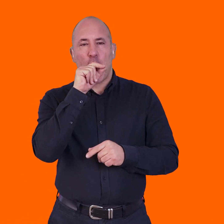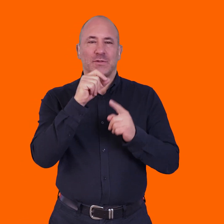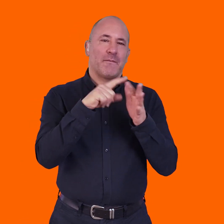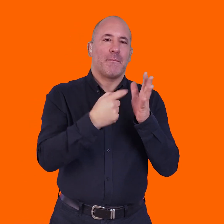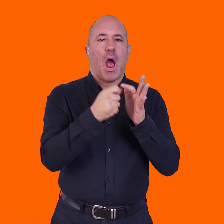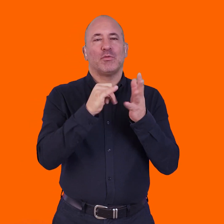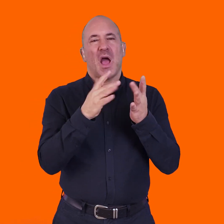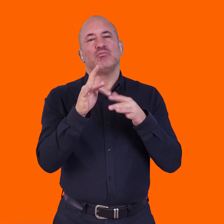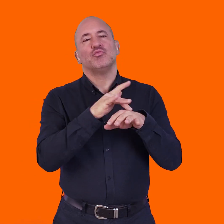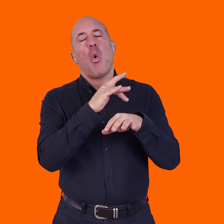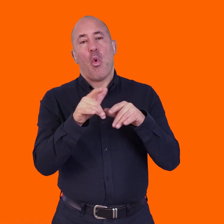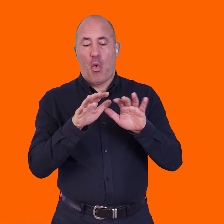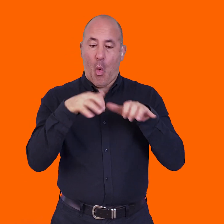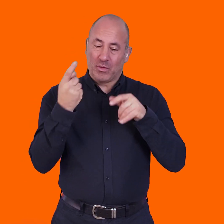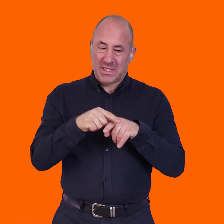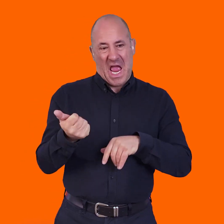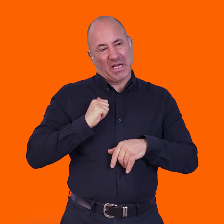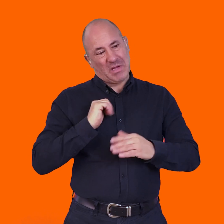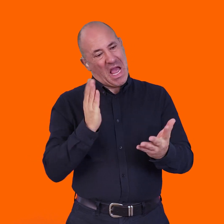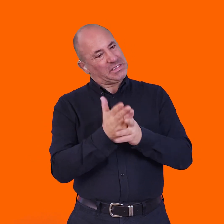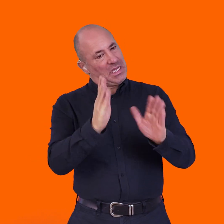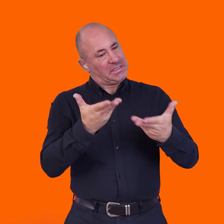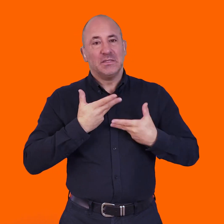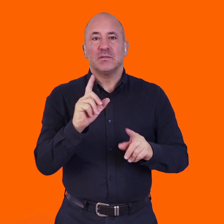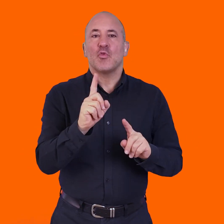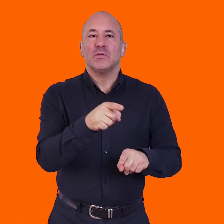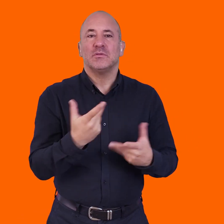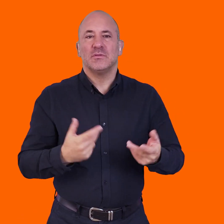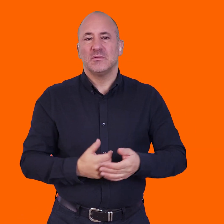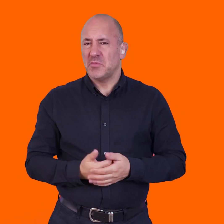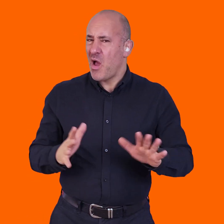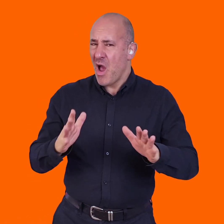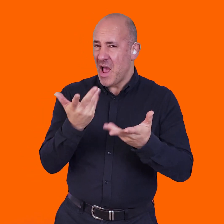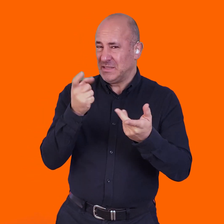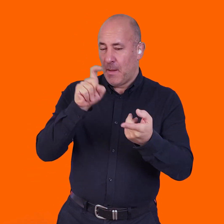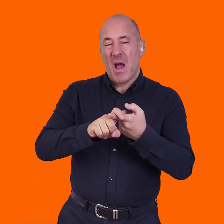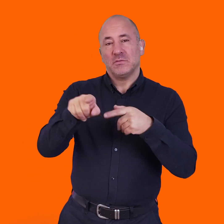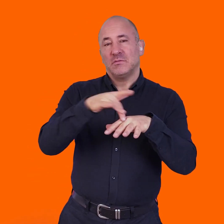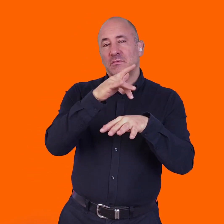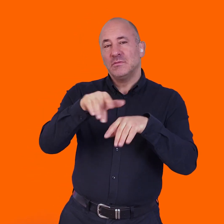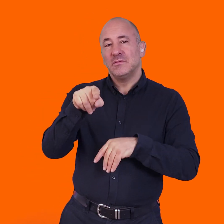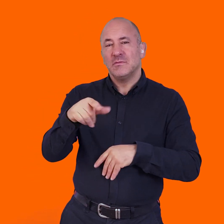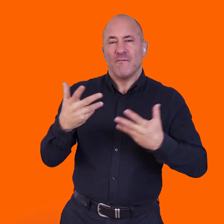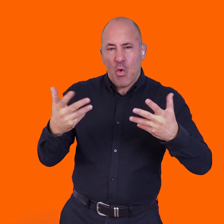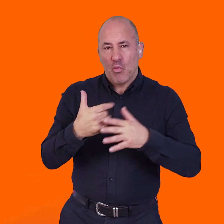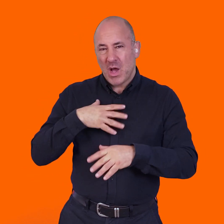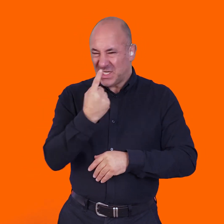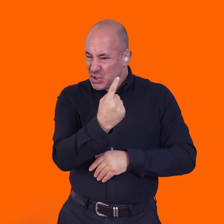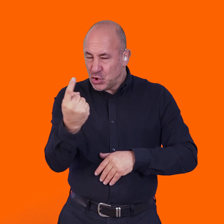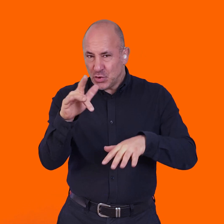audience member say expect us to be at the Paradise show? It really depends on the show. Obviously, we want to